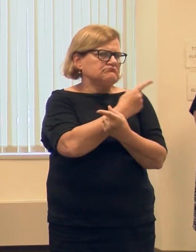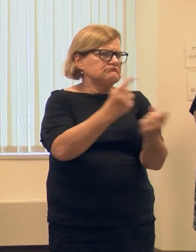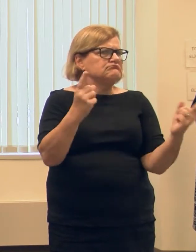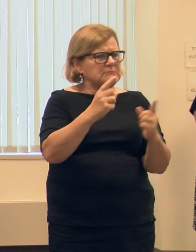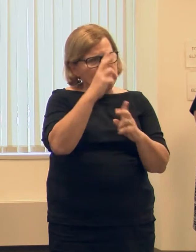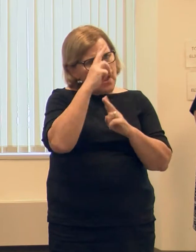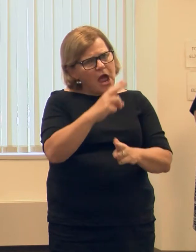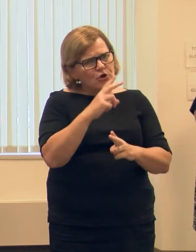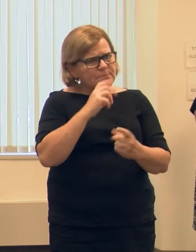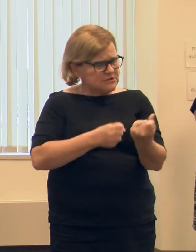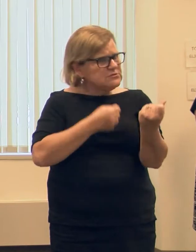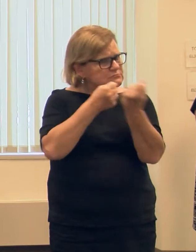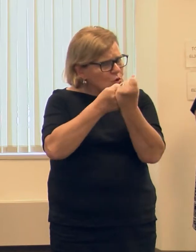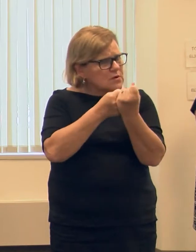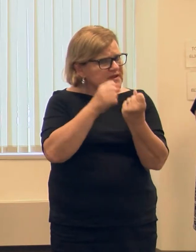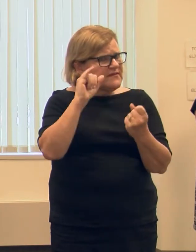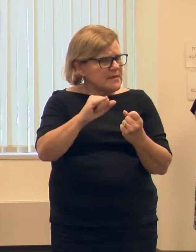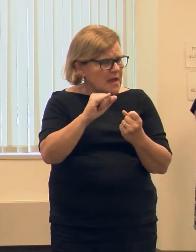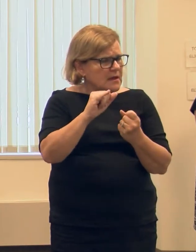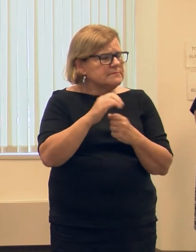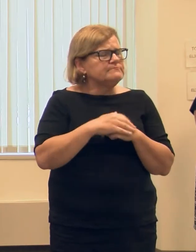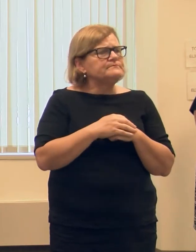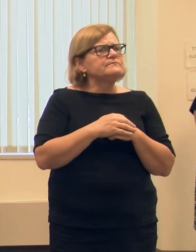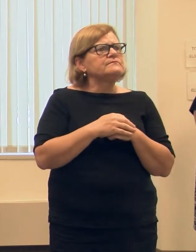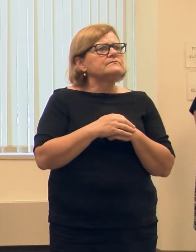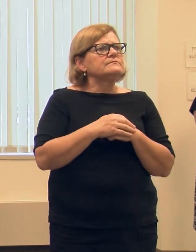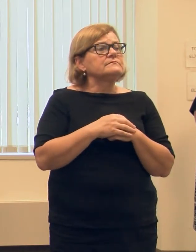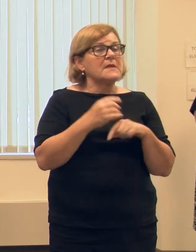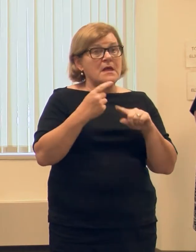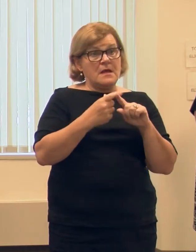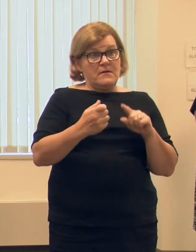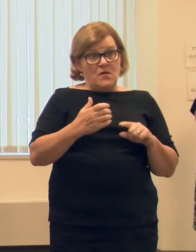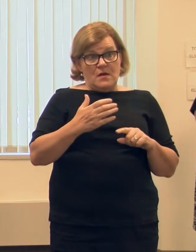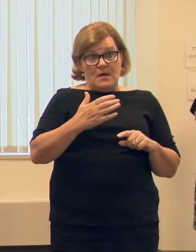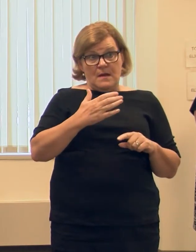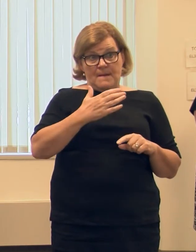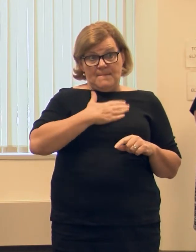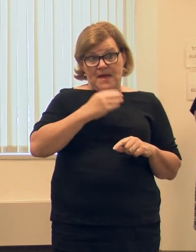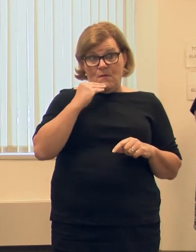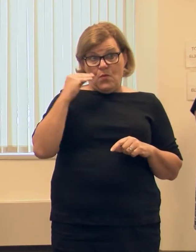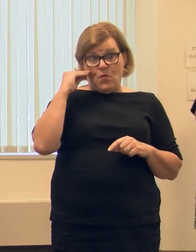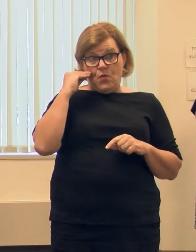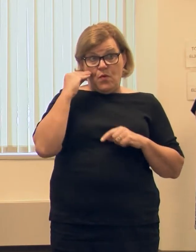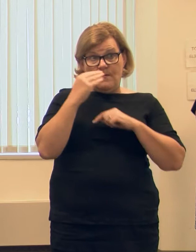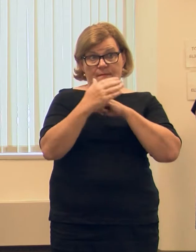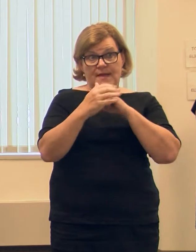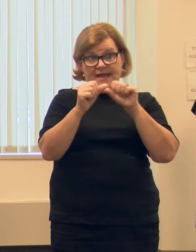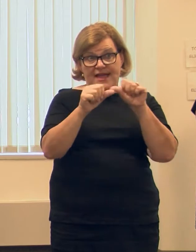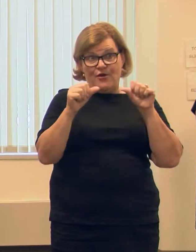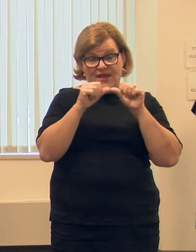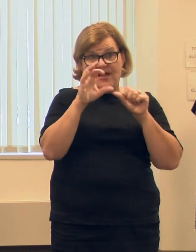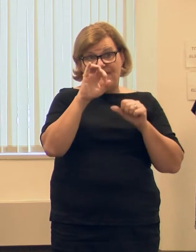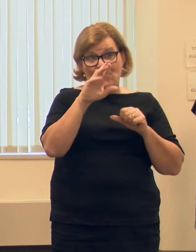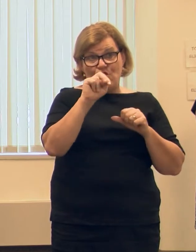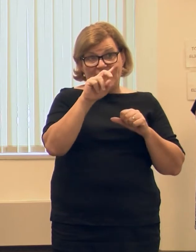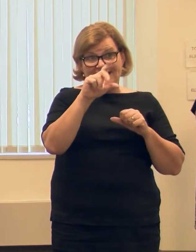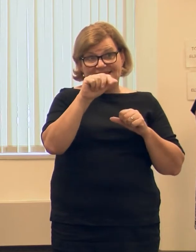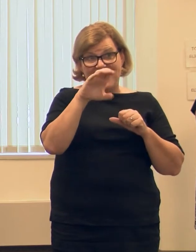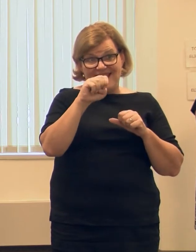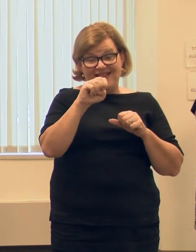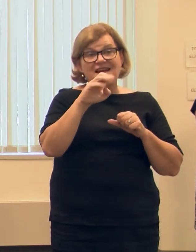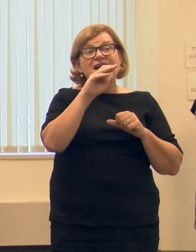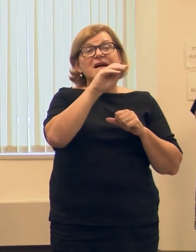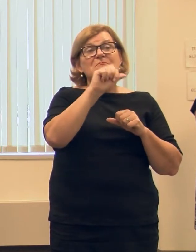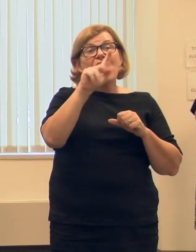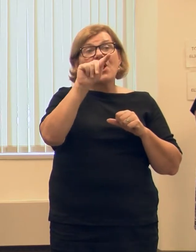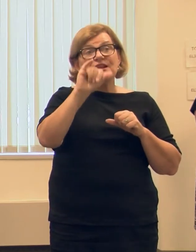honored to be supportive of. We have, from my home community of Ferndale, have Marnie McGrath, who is the city